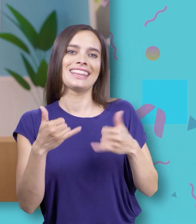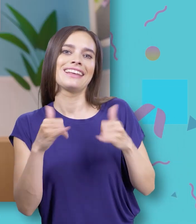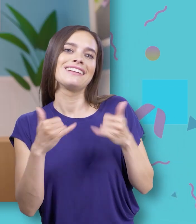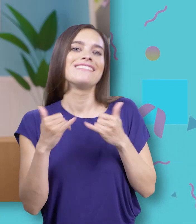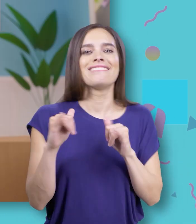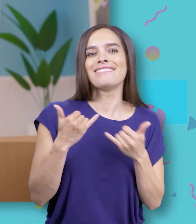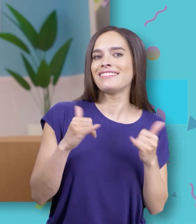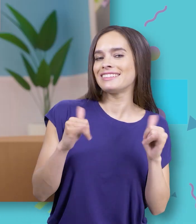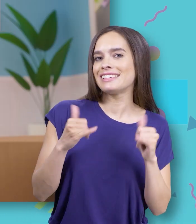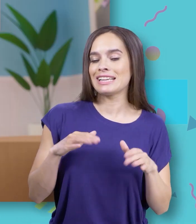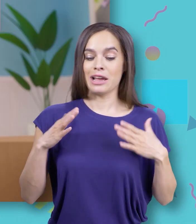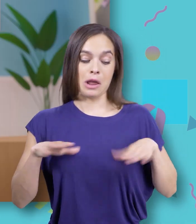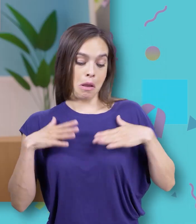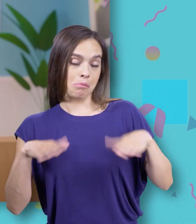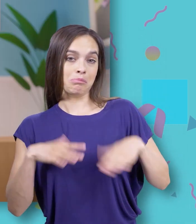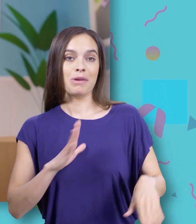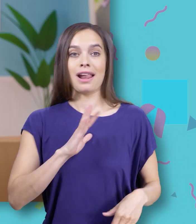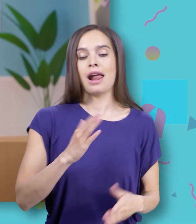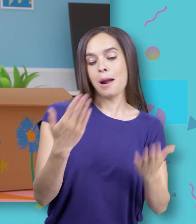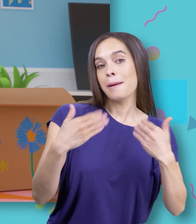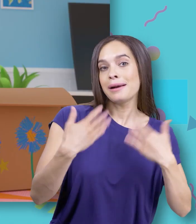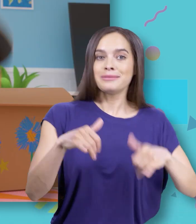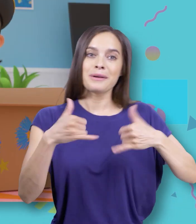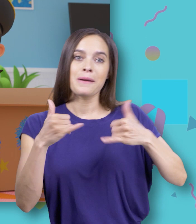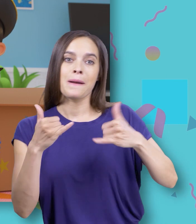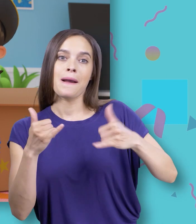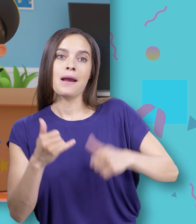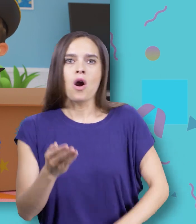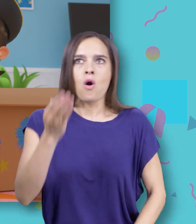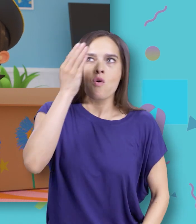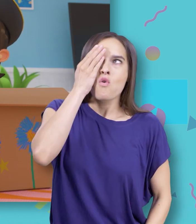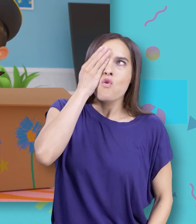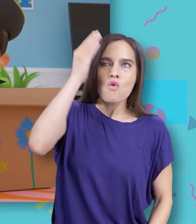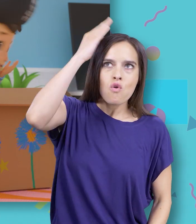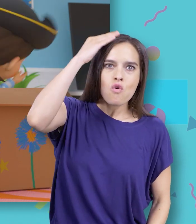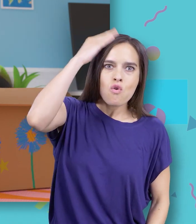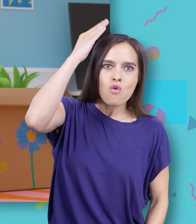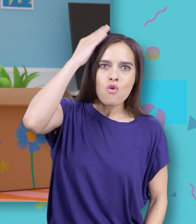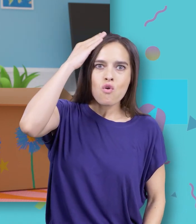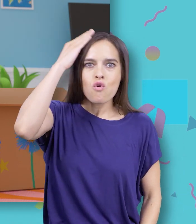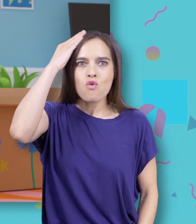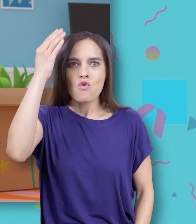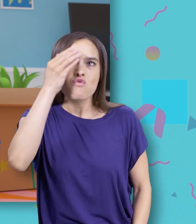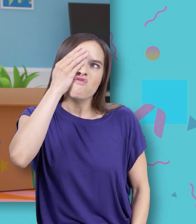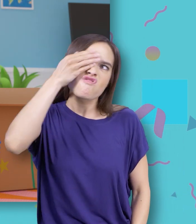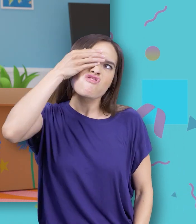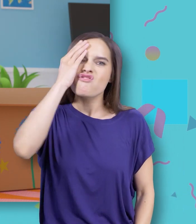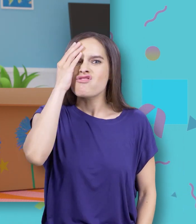Dress up time, come play with me I can wear a pirate hat I can my eye patch just like that